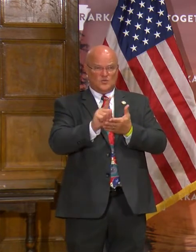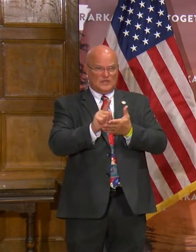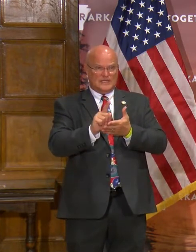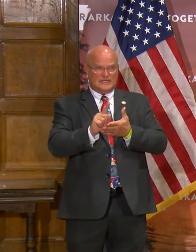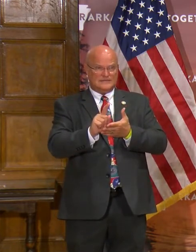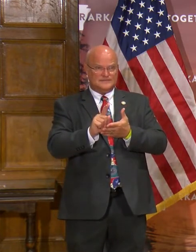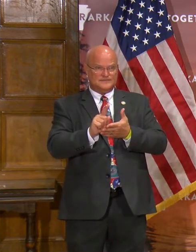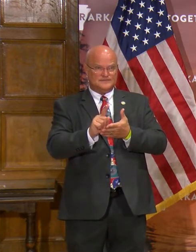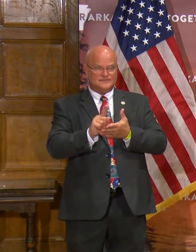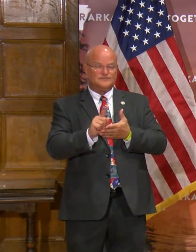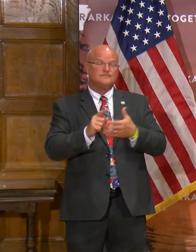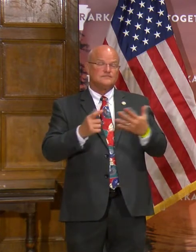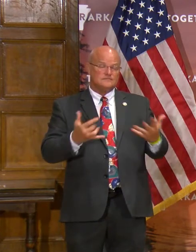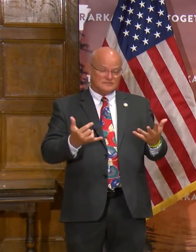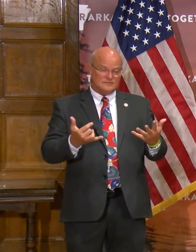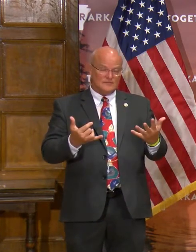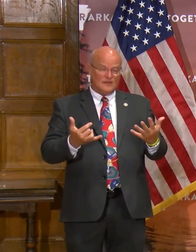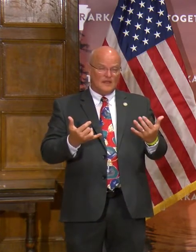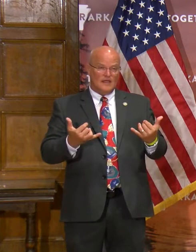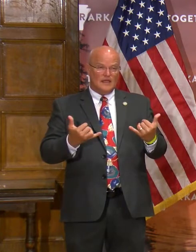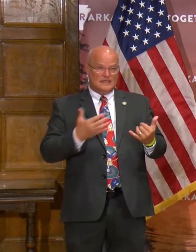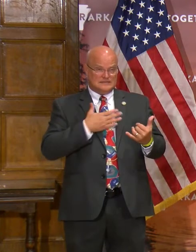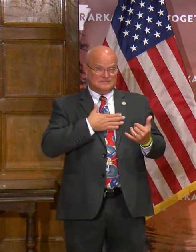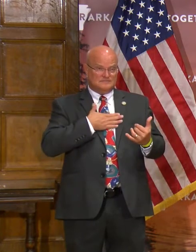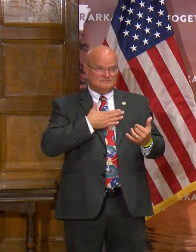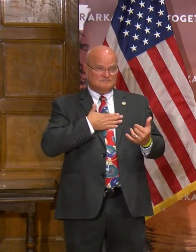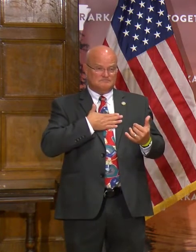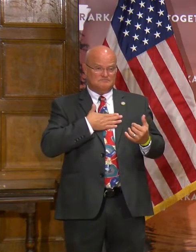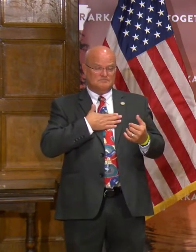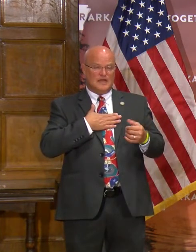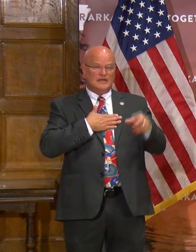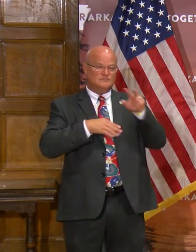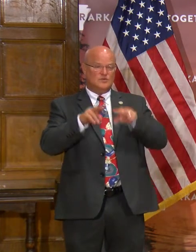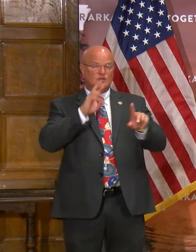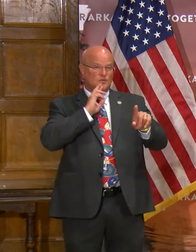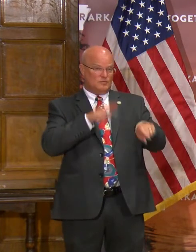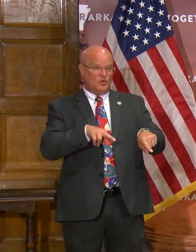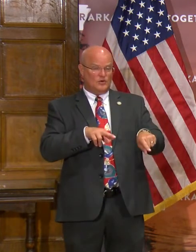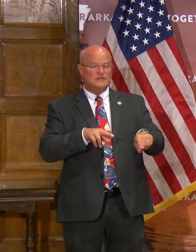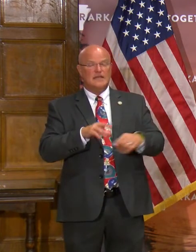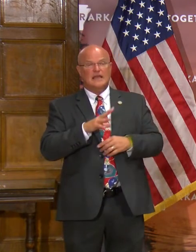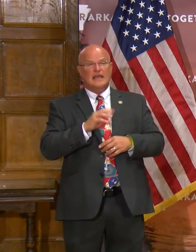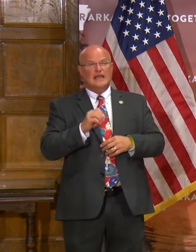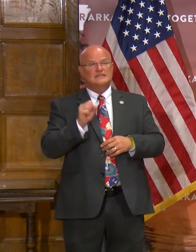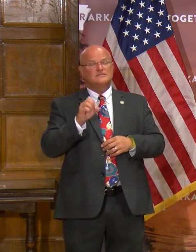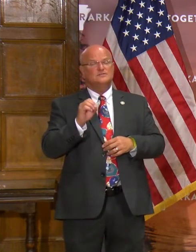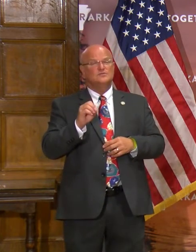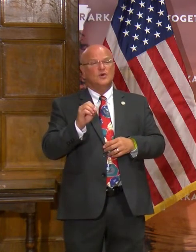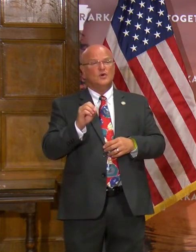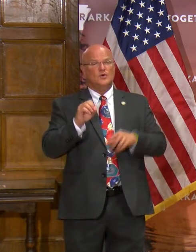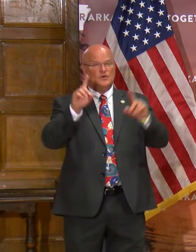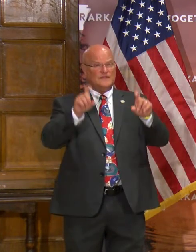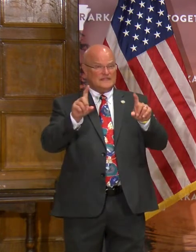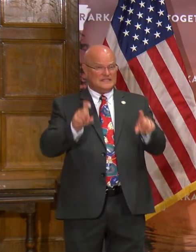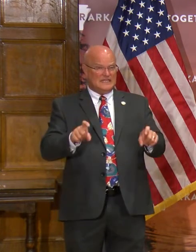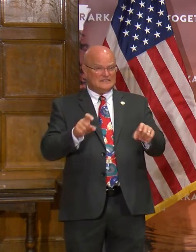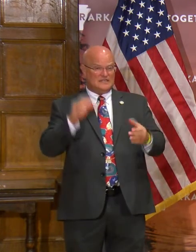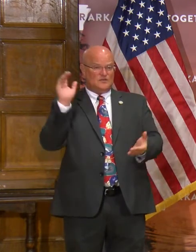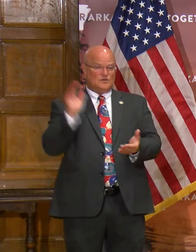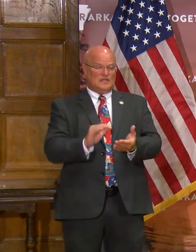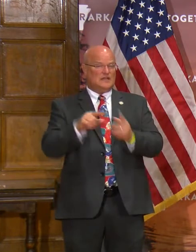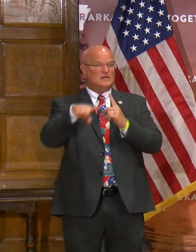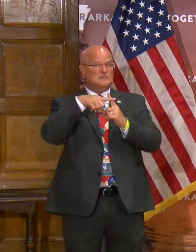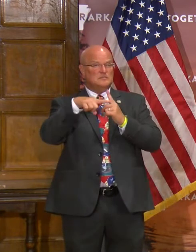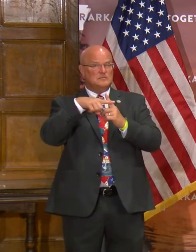the next. Now, that's my look at the report. And so the testing, the reduction,